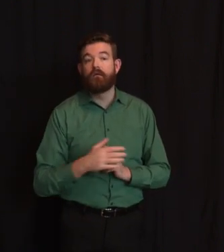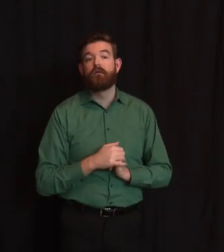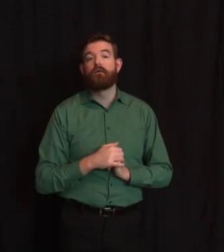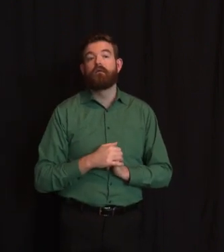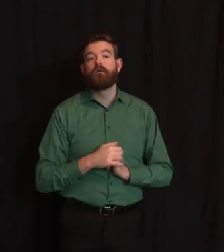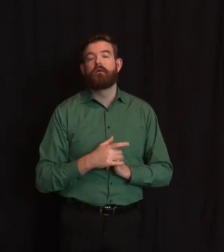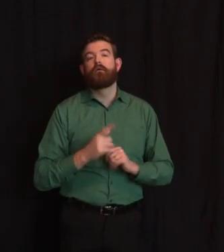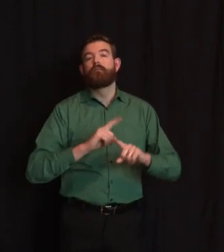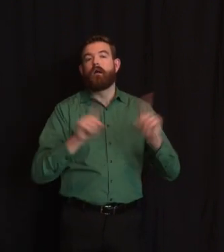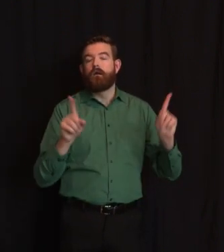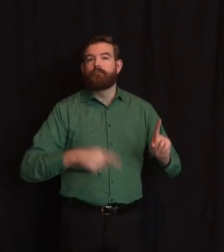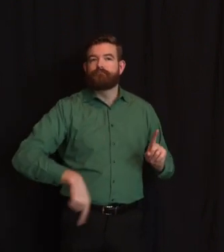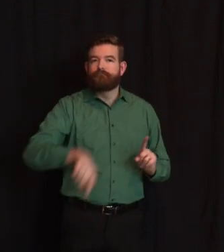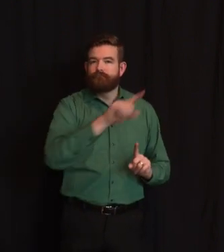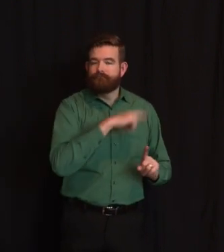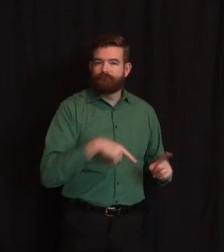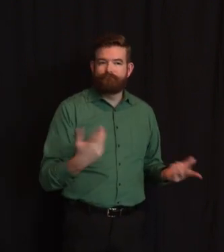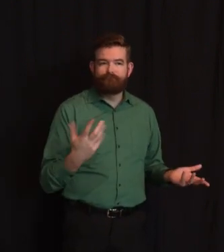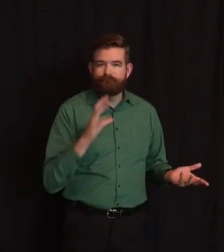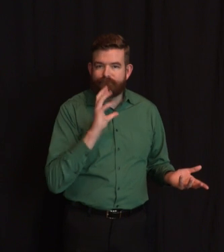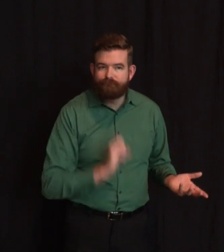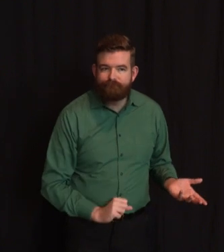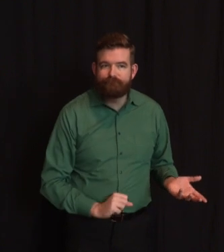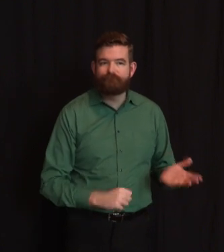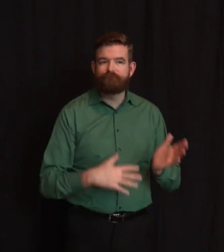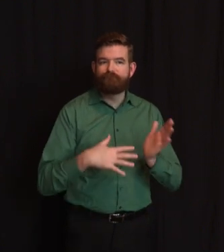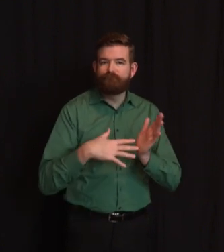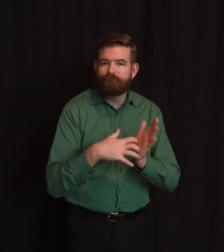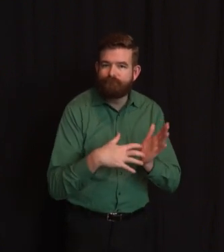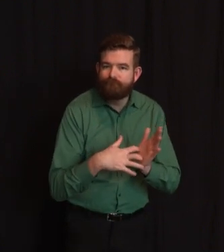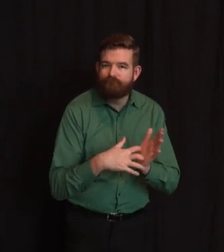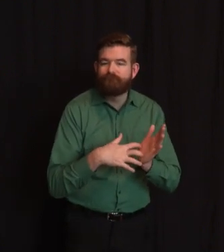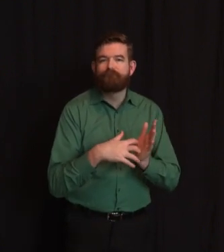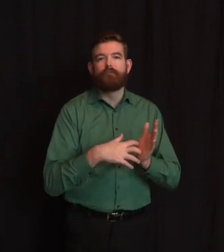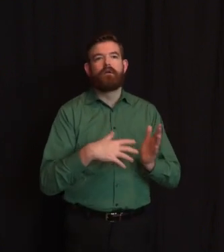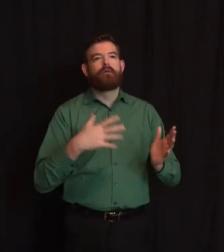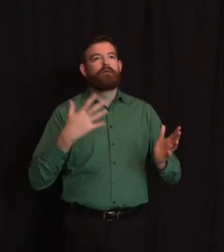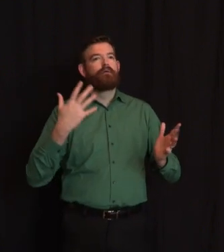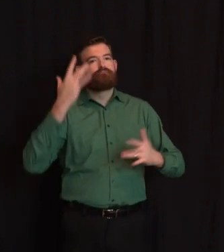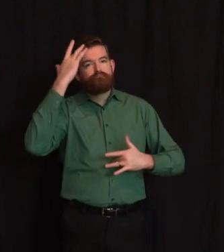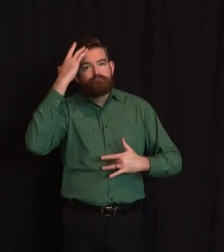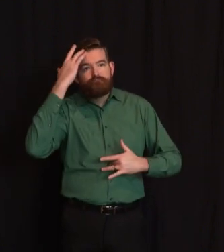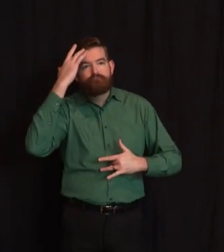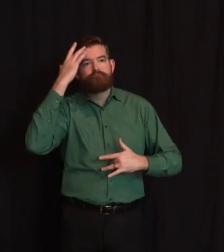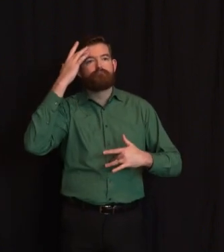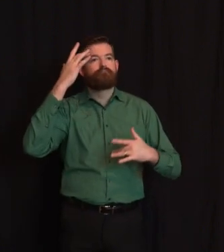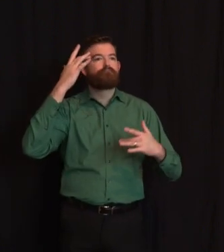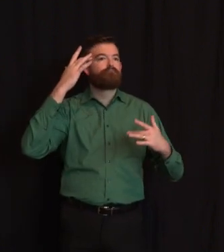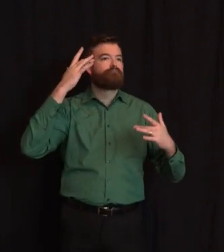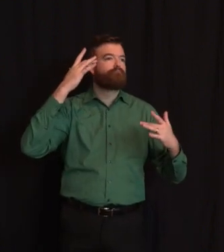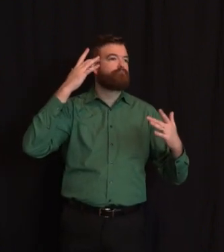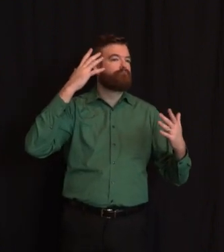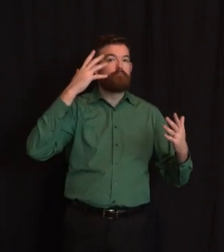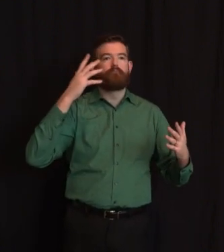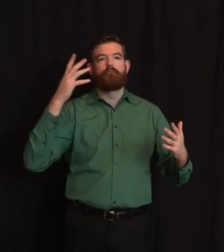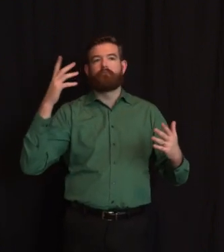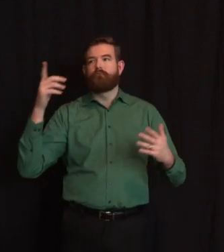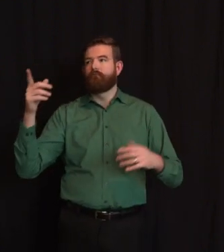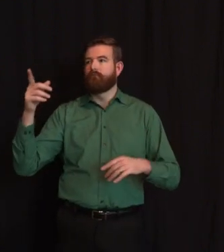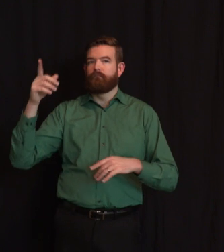this Andover thing is a complete outrage. And so folks out there have loved ones and they're upset about this, we don't blame you. And we're taking it, you